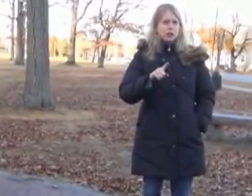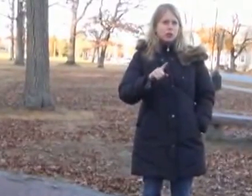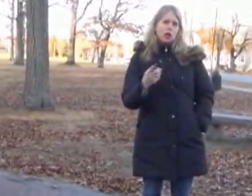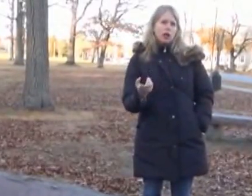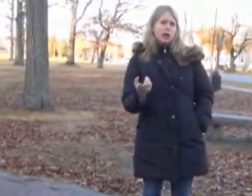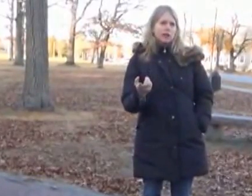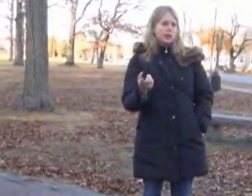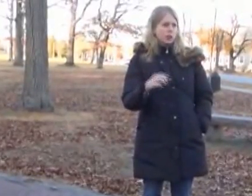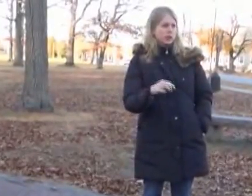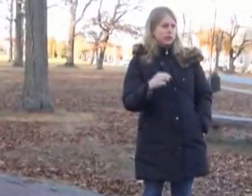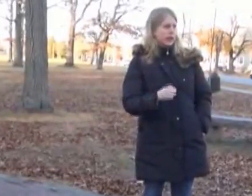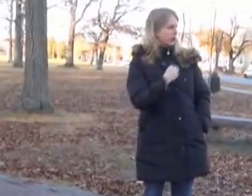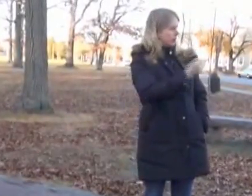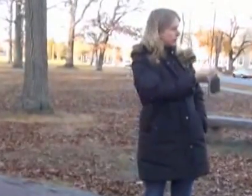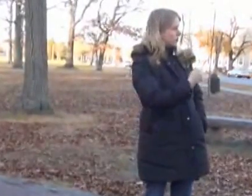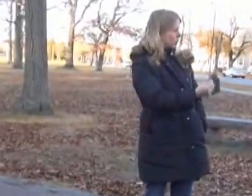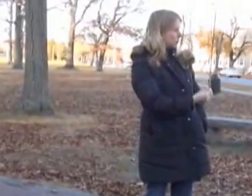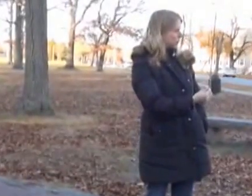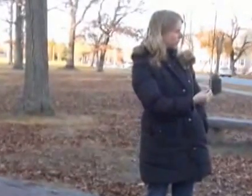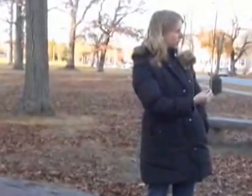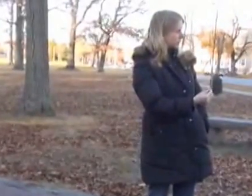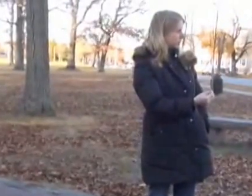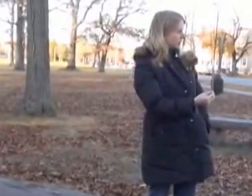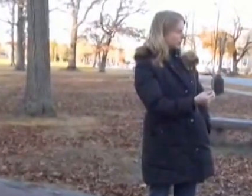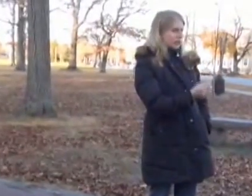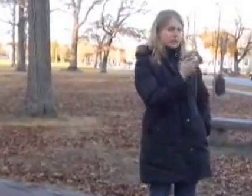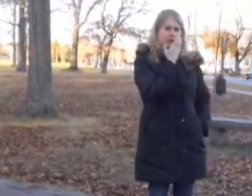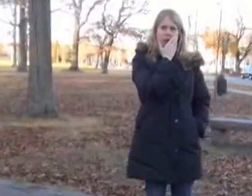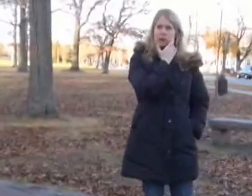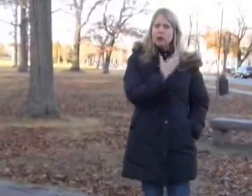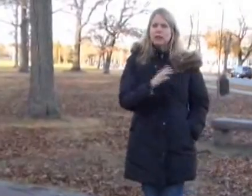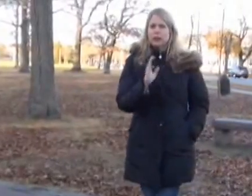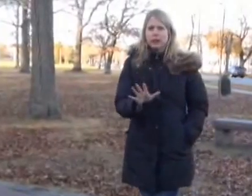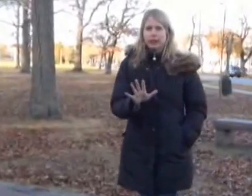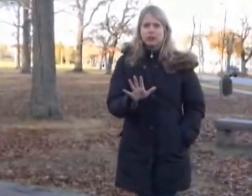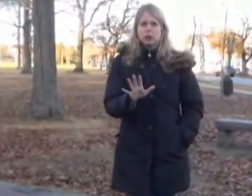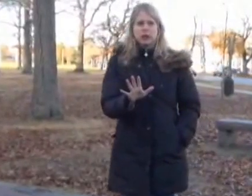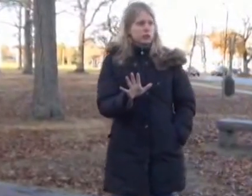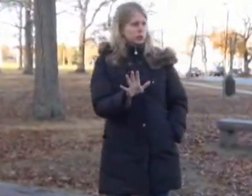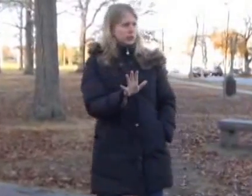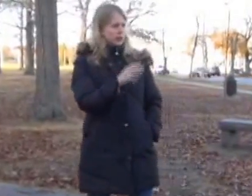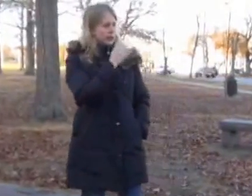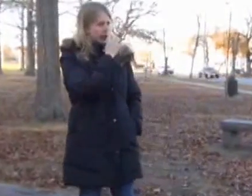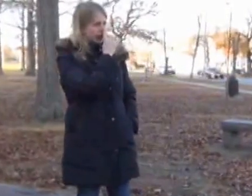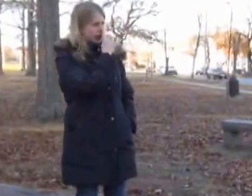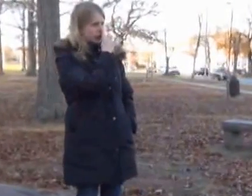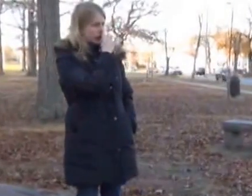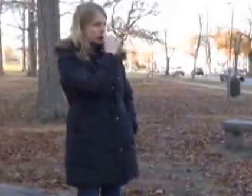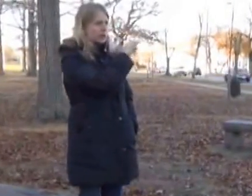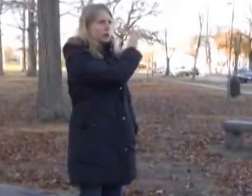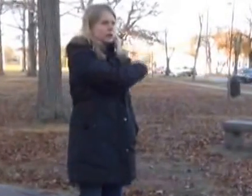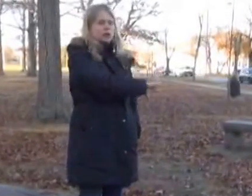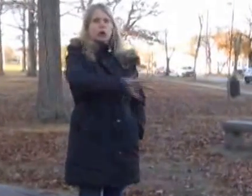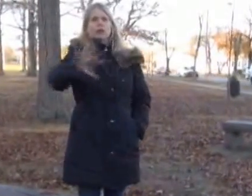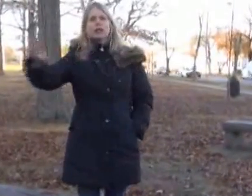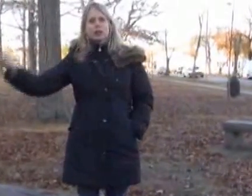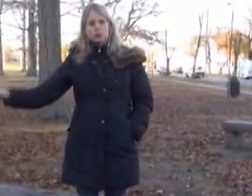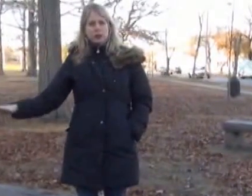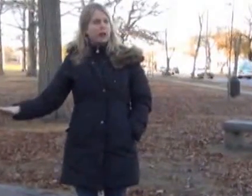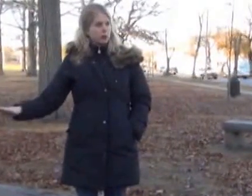could talk, but only about in-the-moment things. So I've always found that so interesting because he went so many years without